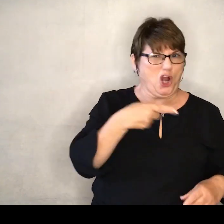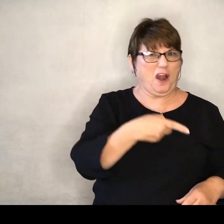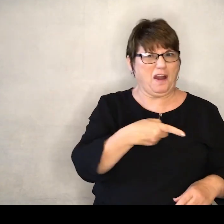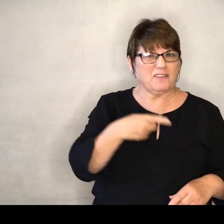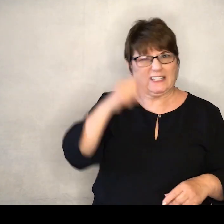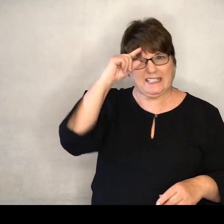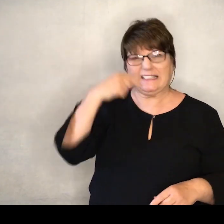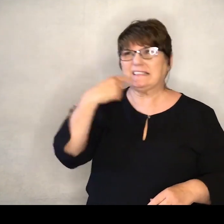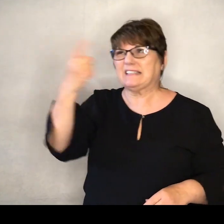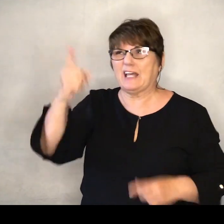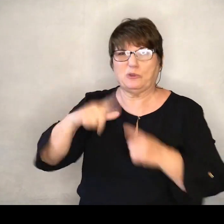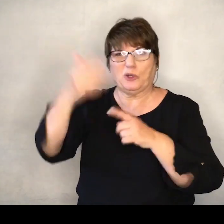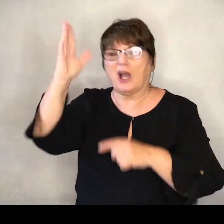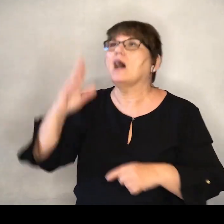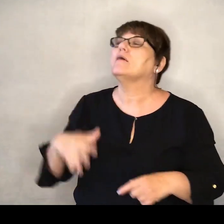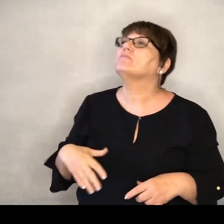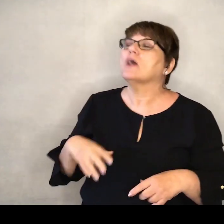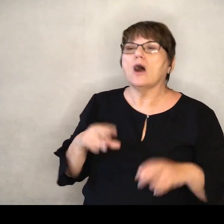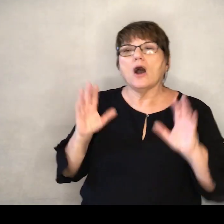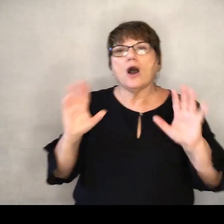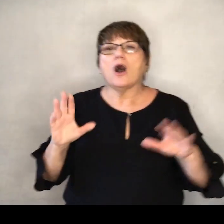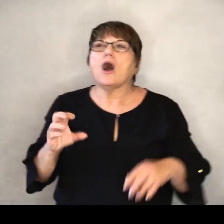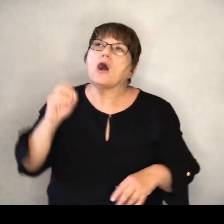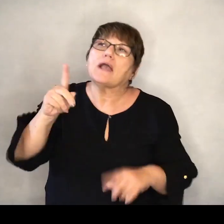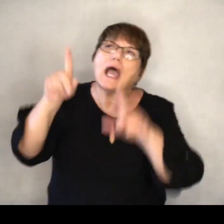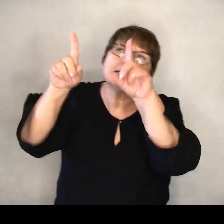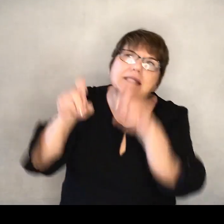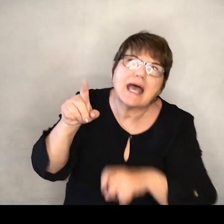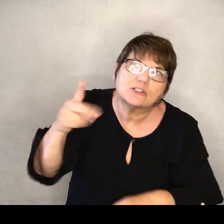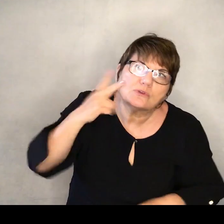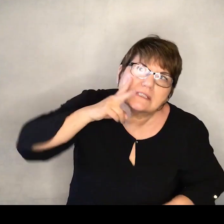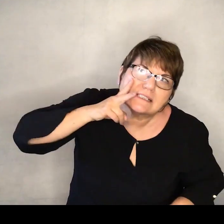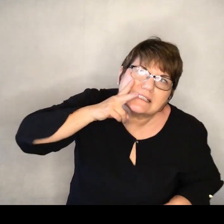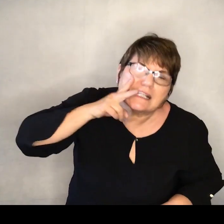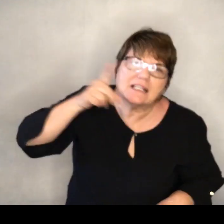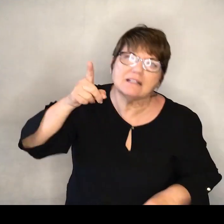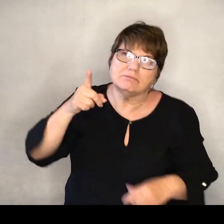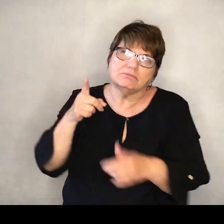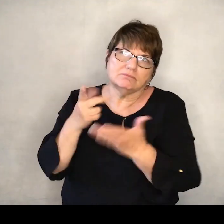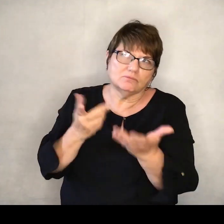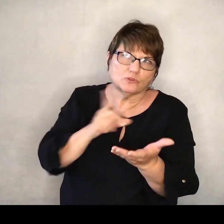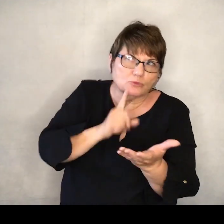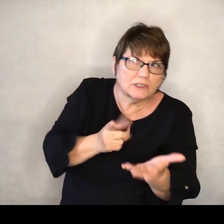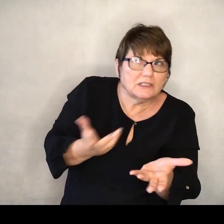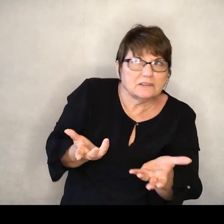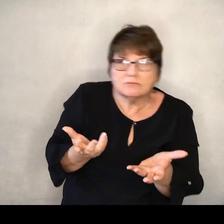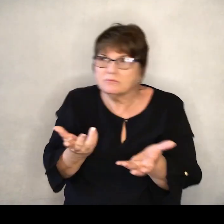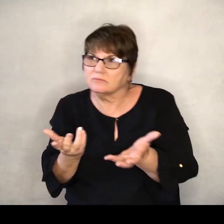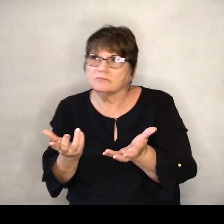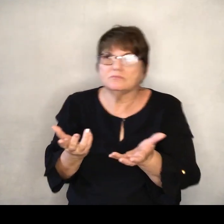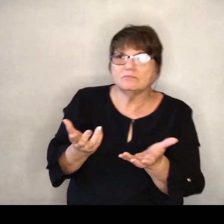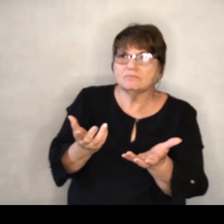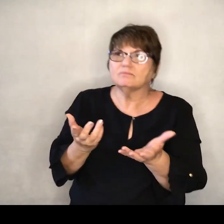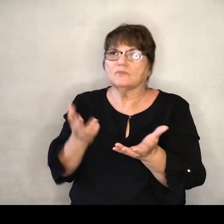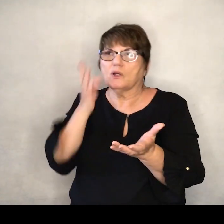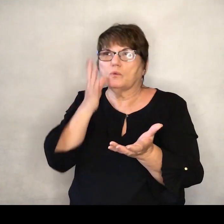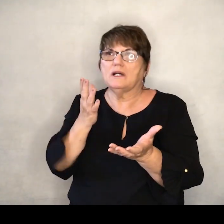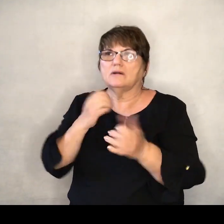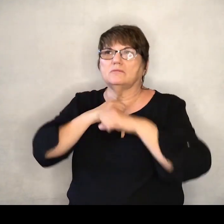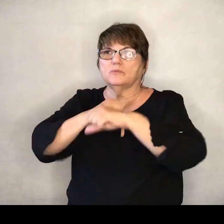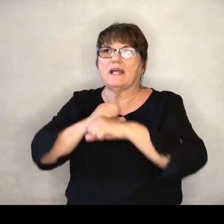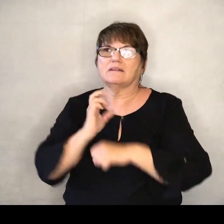Okay, well, let me just test you to see if this is what you really, really say you're going to do.